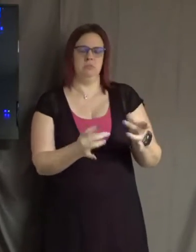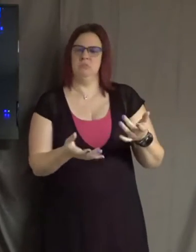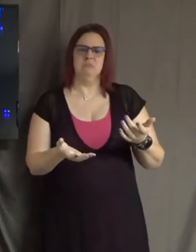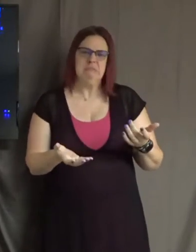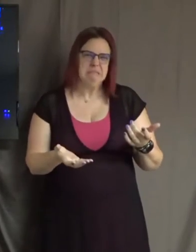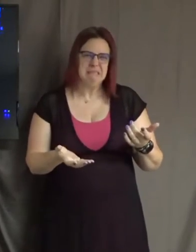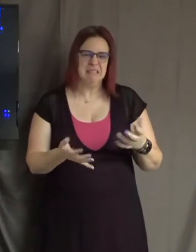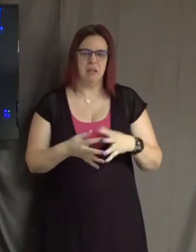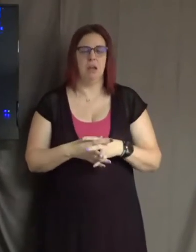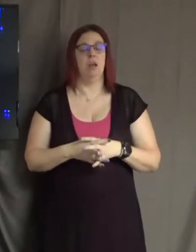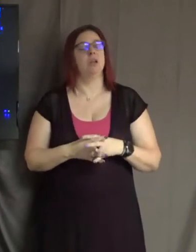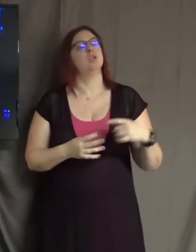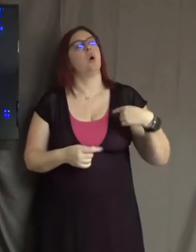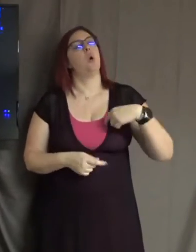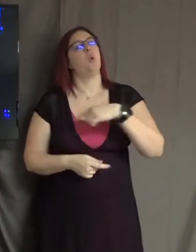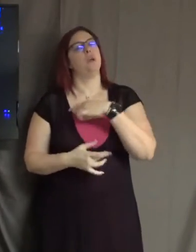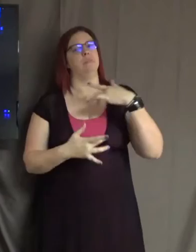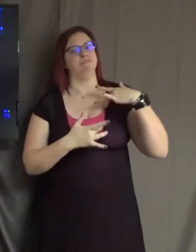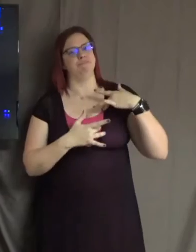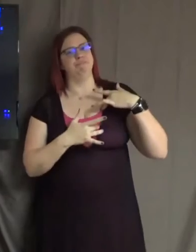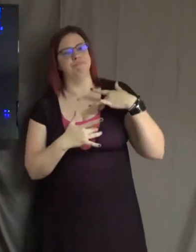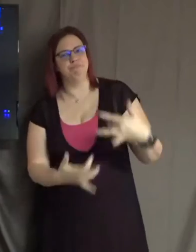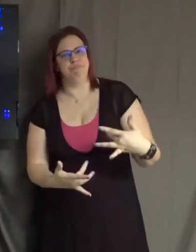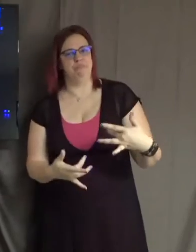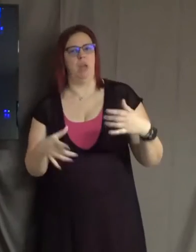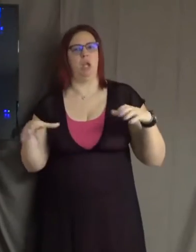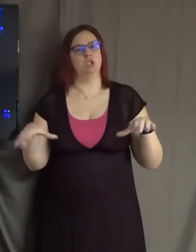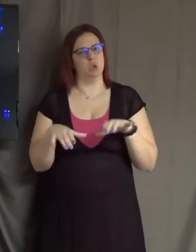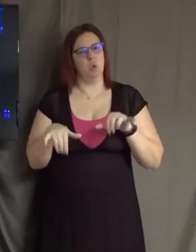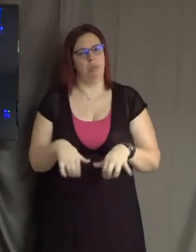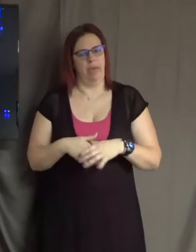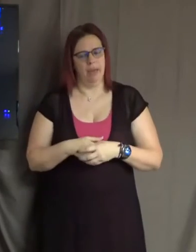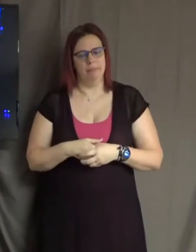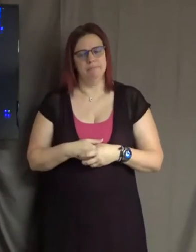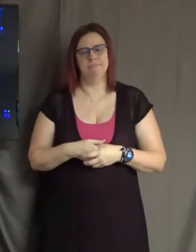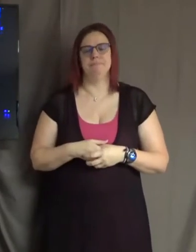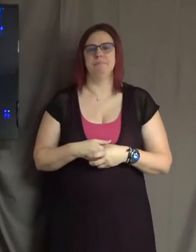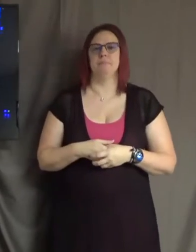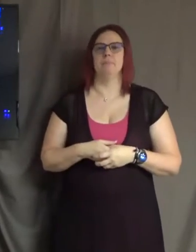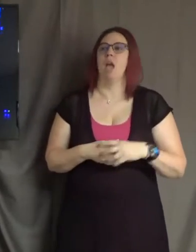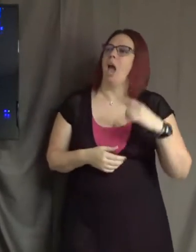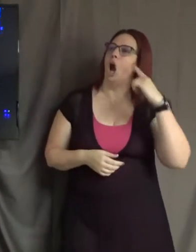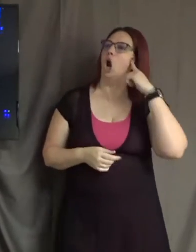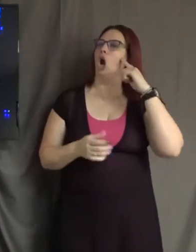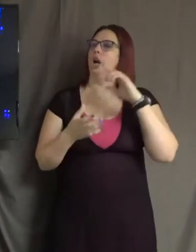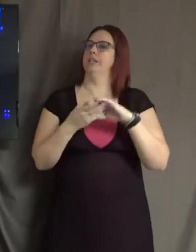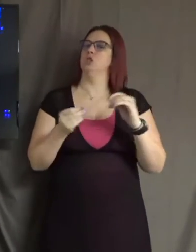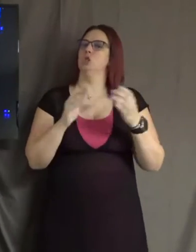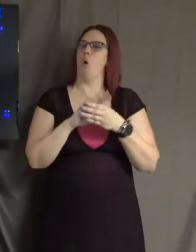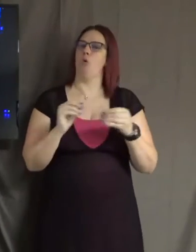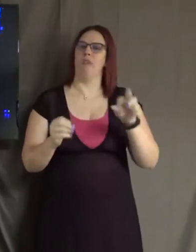prone to do this as a society. I heard a story recently about a woman named Rosalind Brewer. We have her photo here.